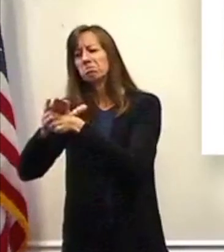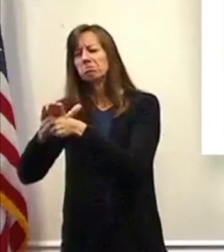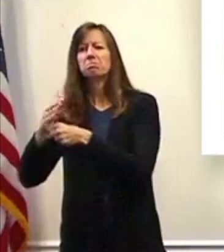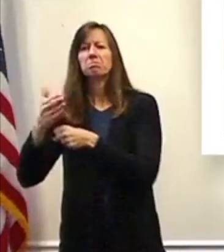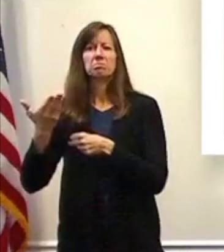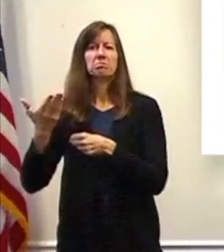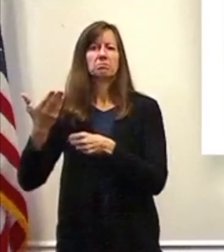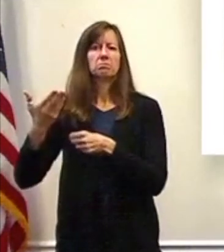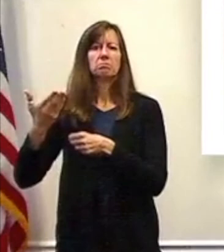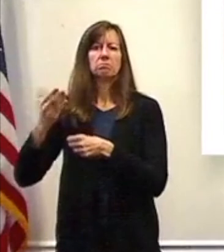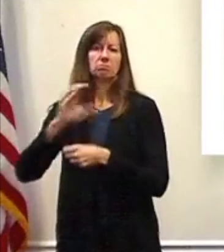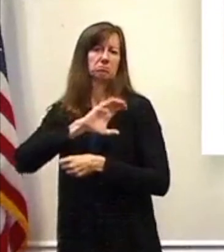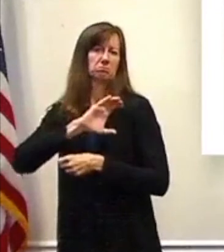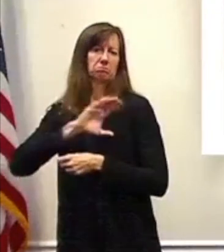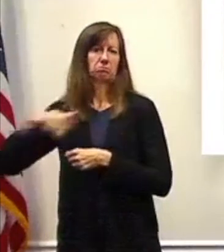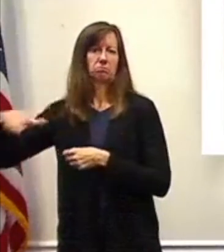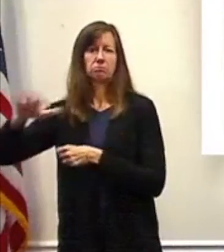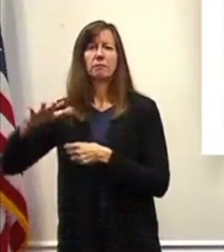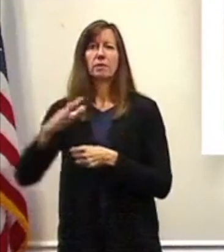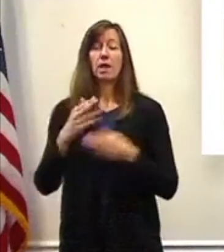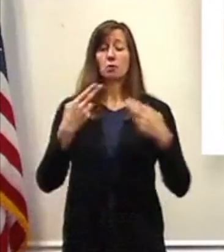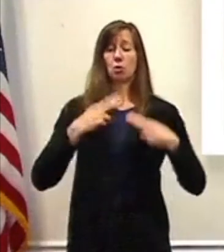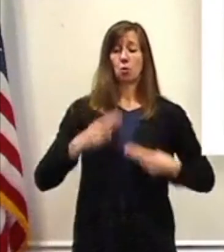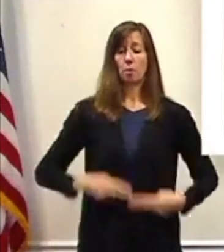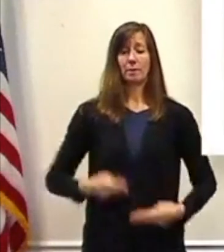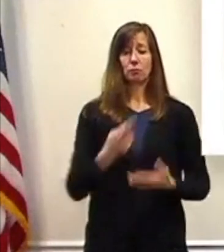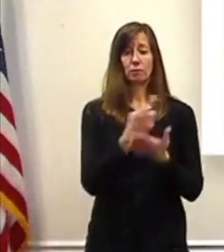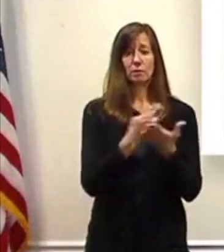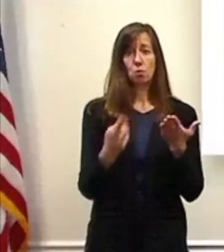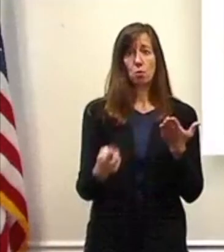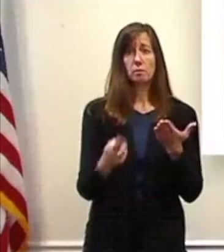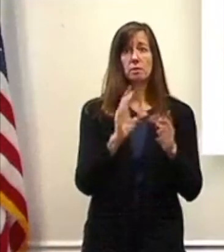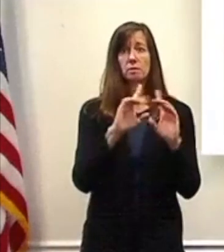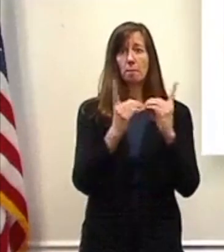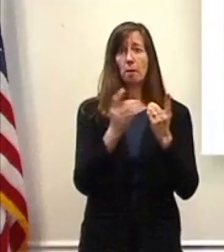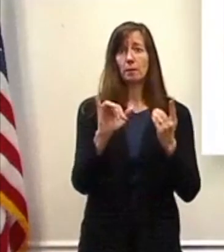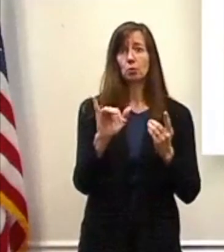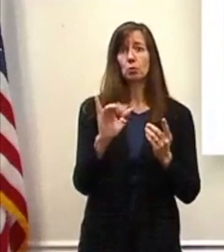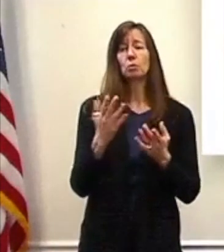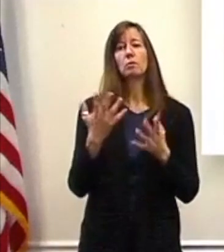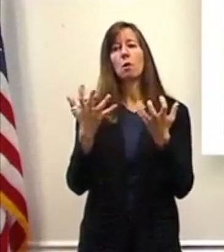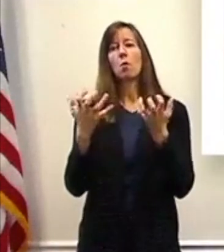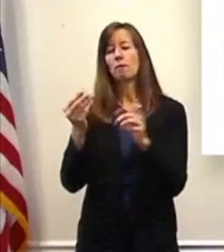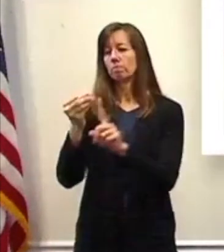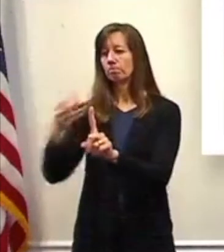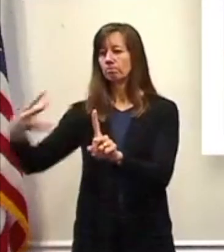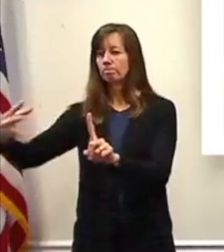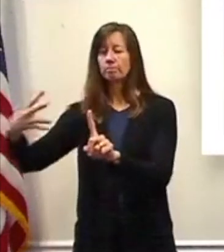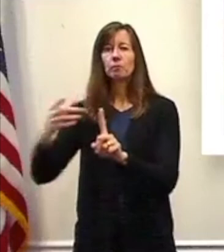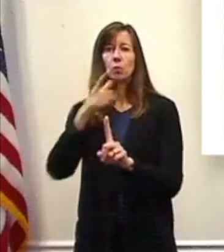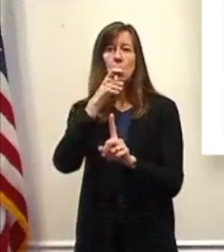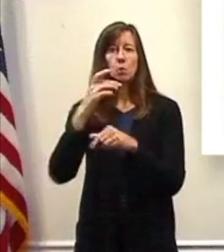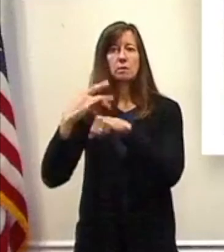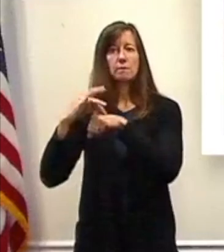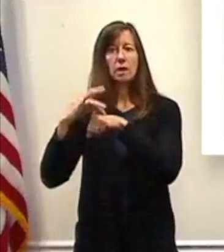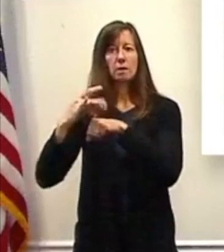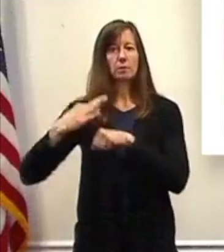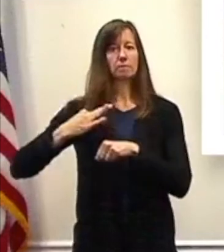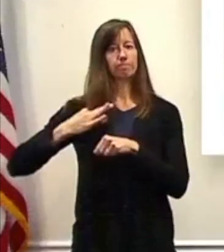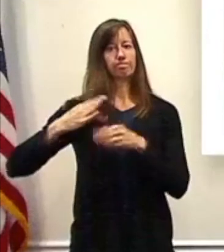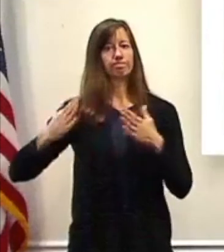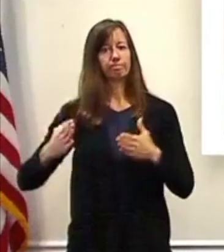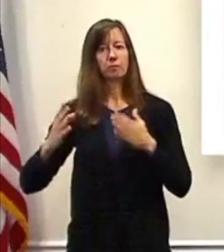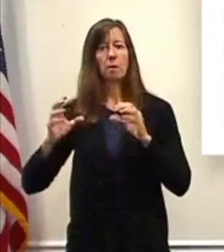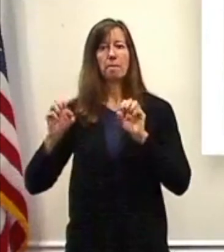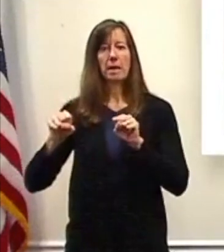Rights Division, Human Resources Department, to expand the candidate pool to make it easier and hopefully to attain greater diversity